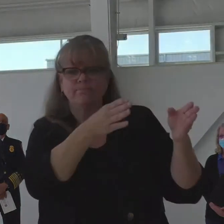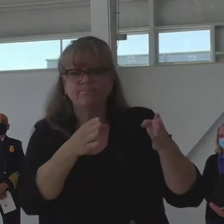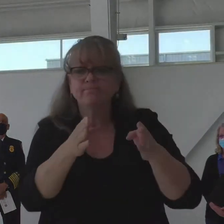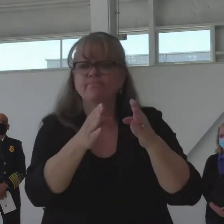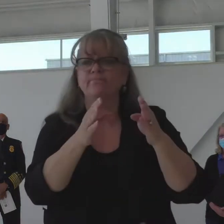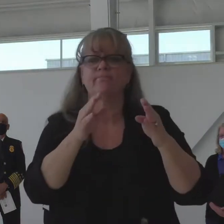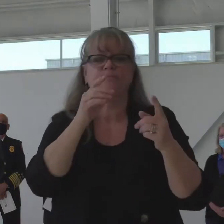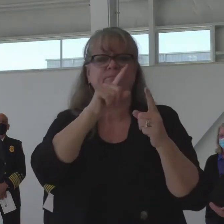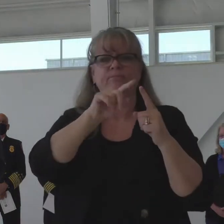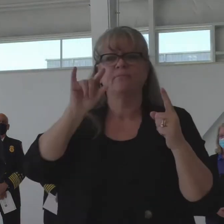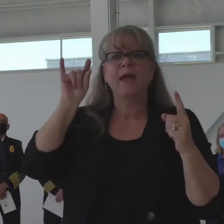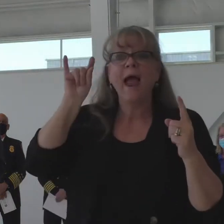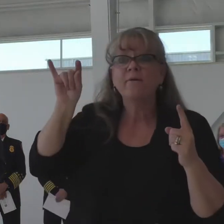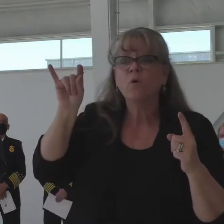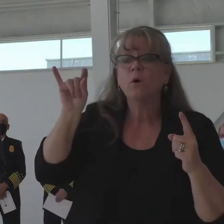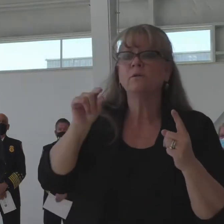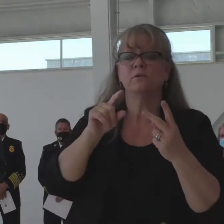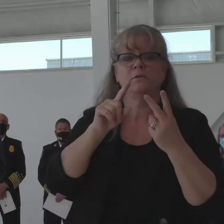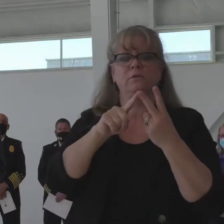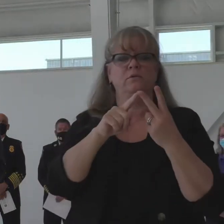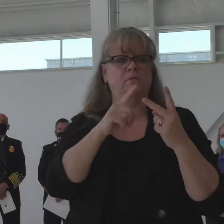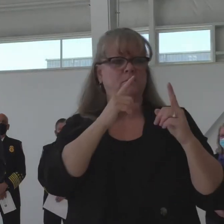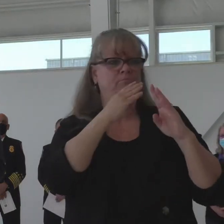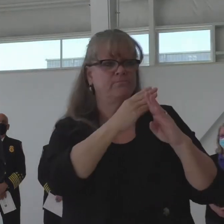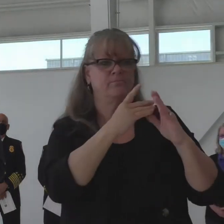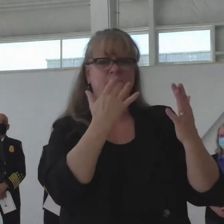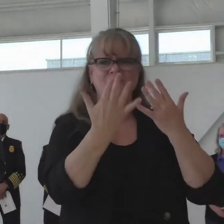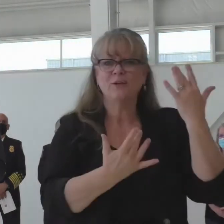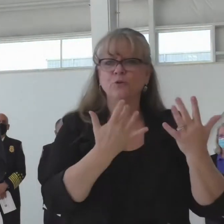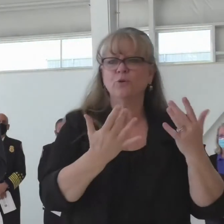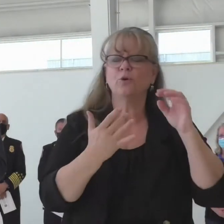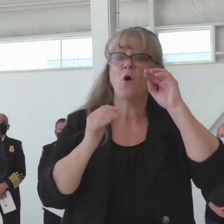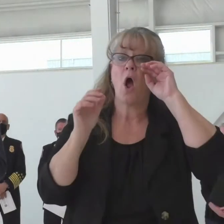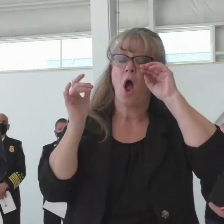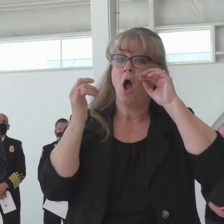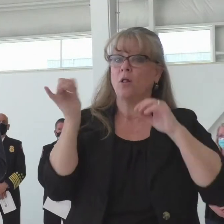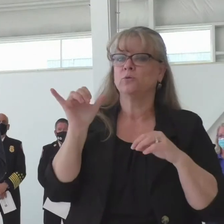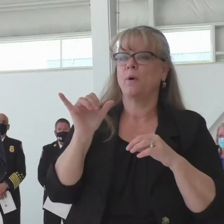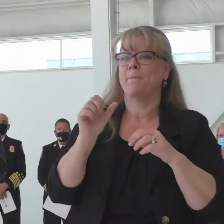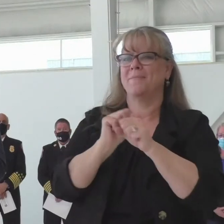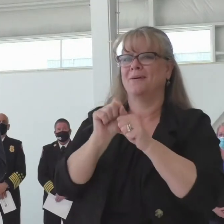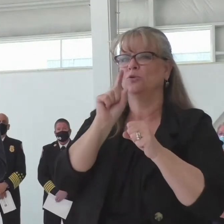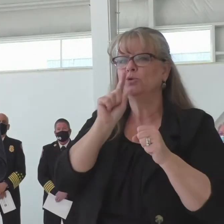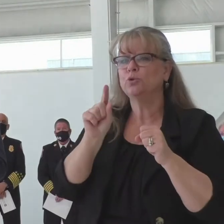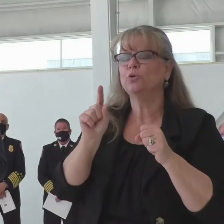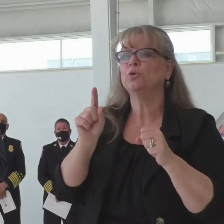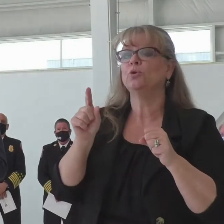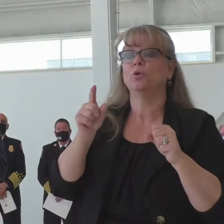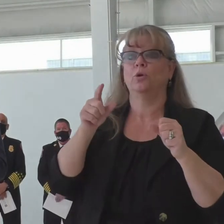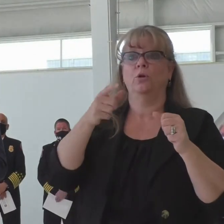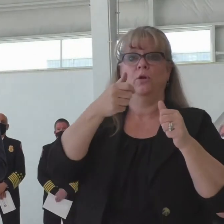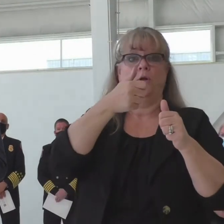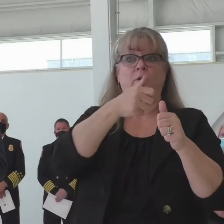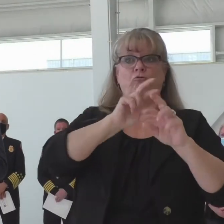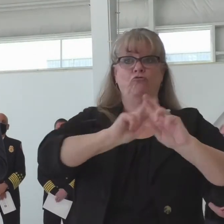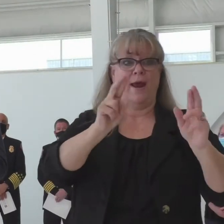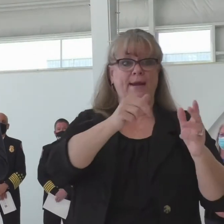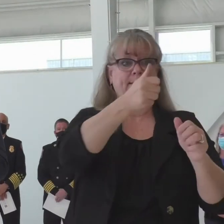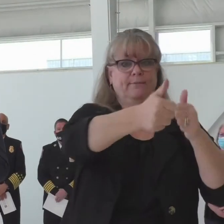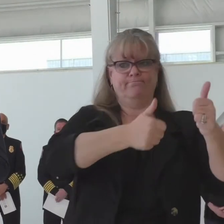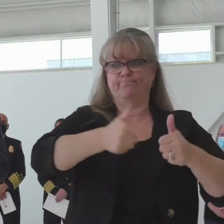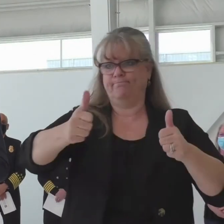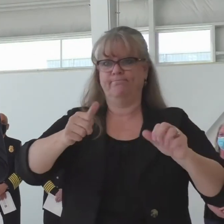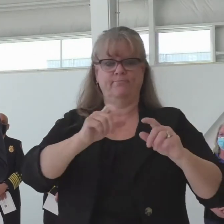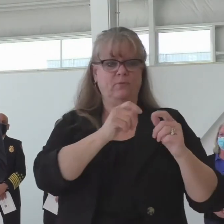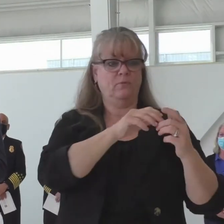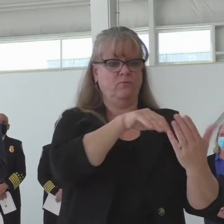prepositioning people around the state in strategic ways. All of that is making a huge difference. At the same time, in the